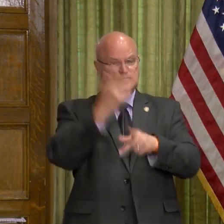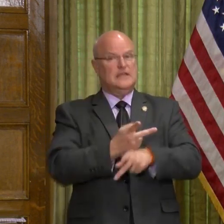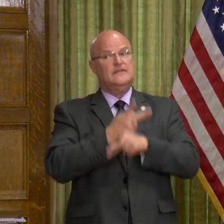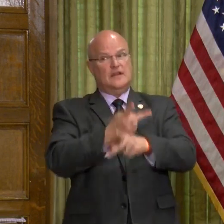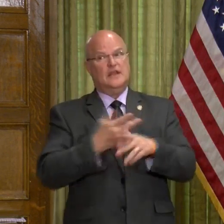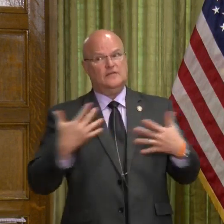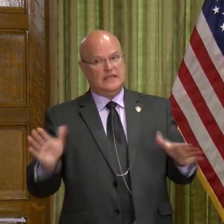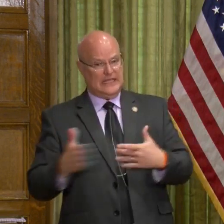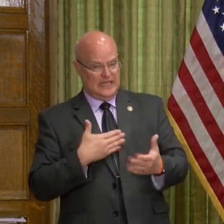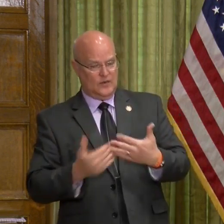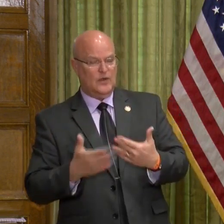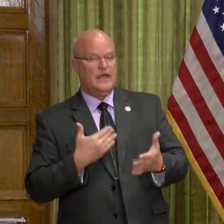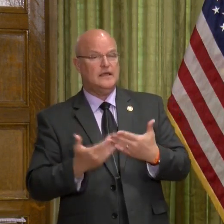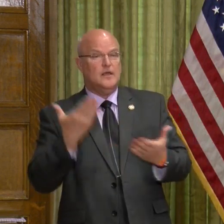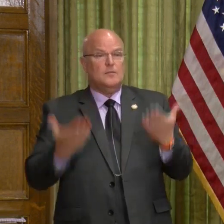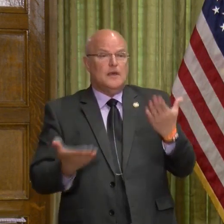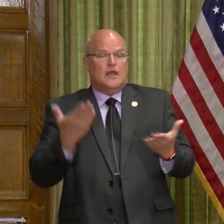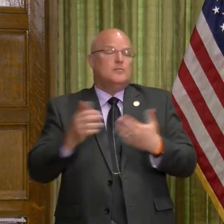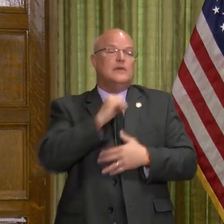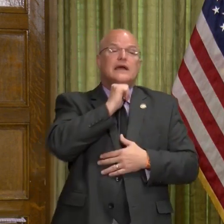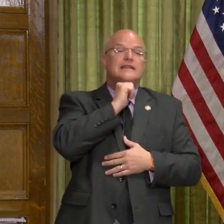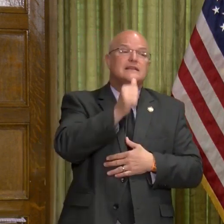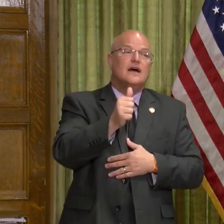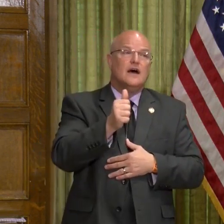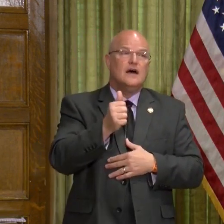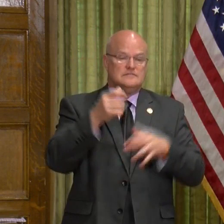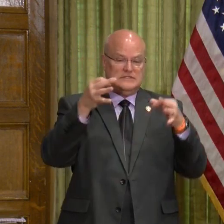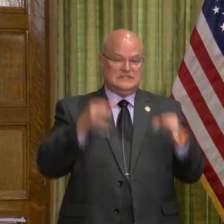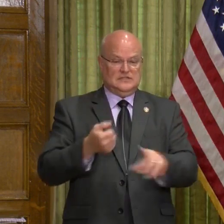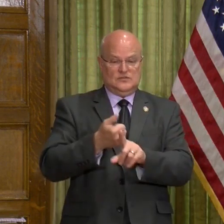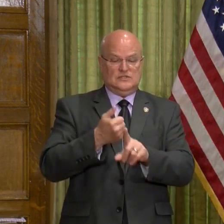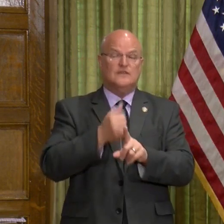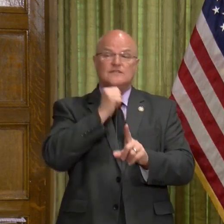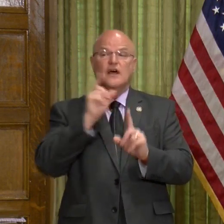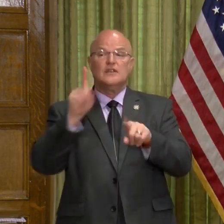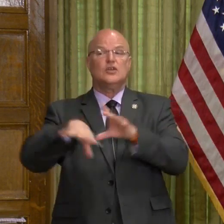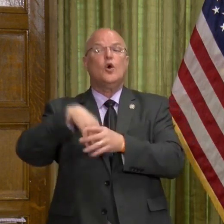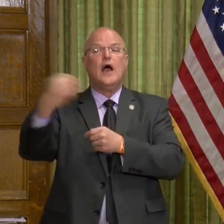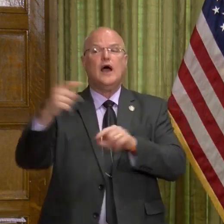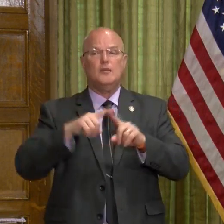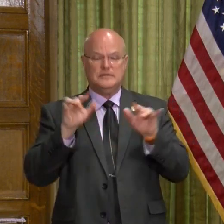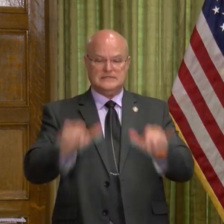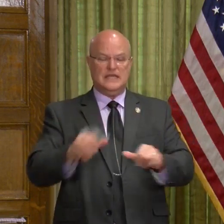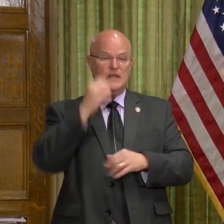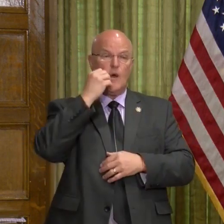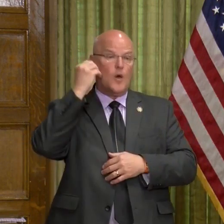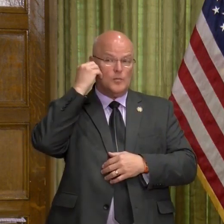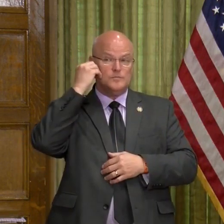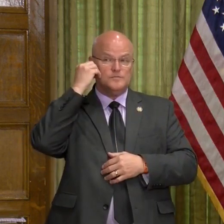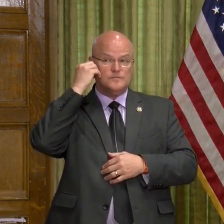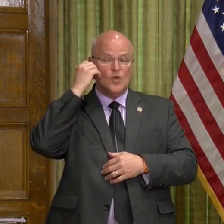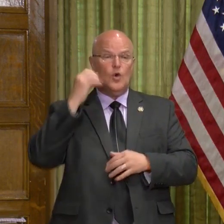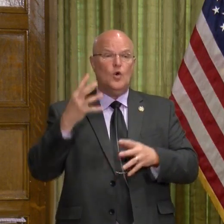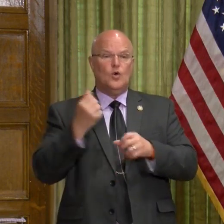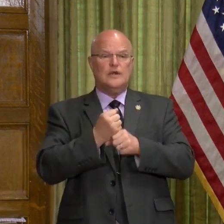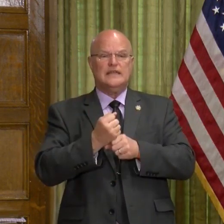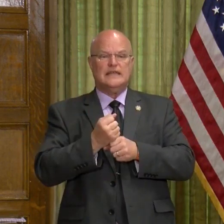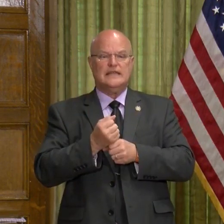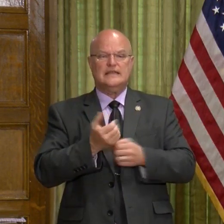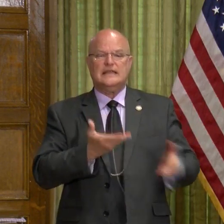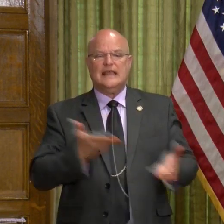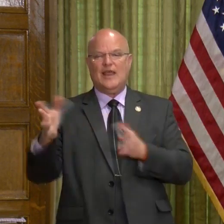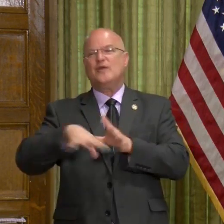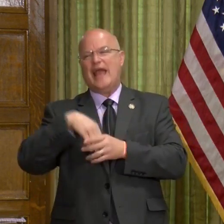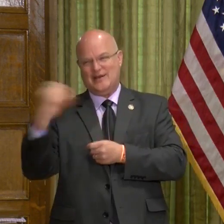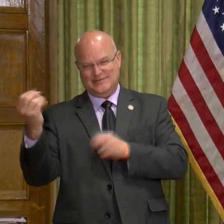careful. And you may or may not, you may make a decision not to go out, but to remain in your home or to get carryout.